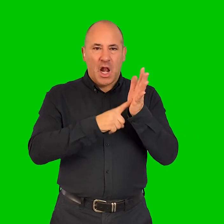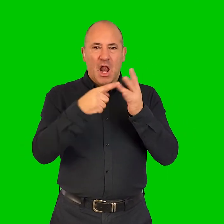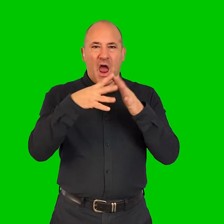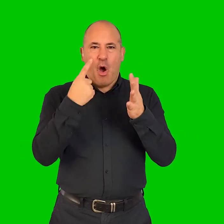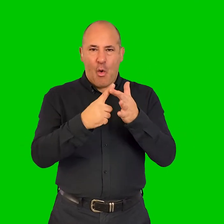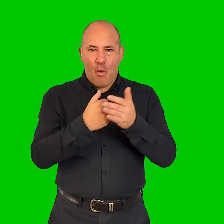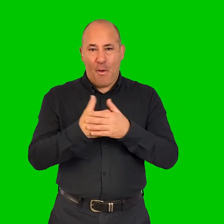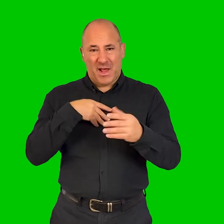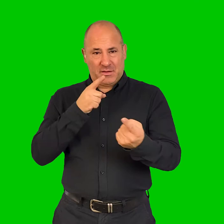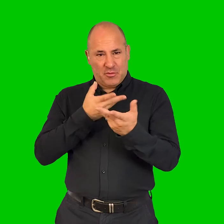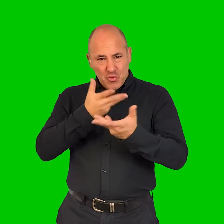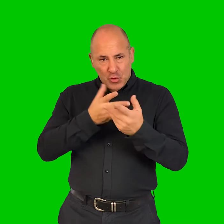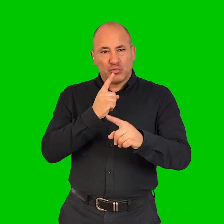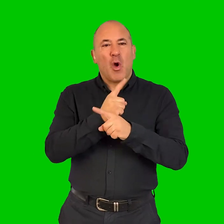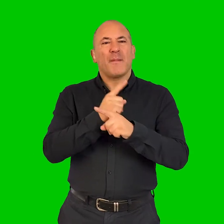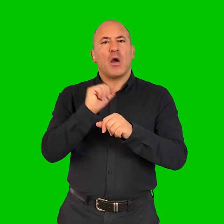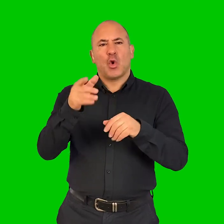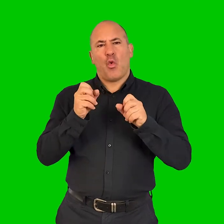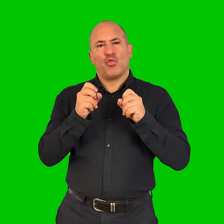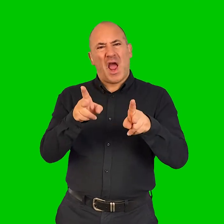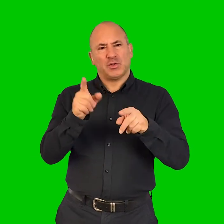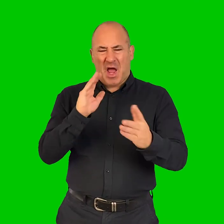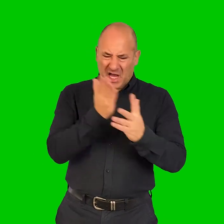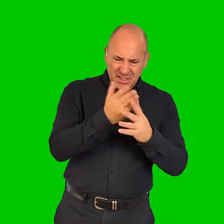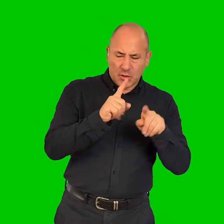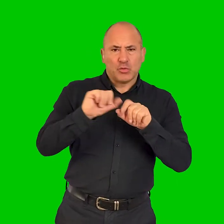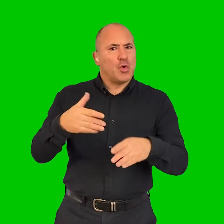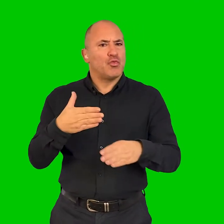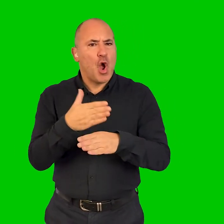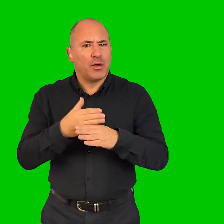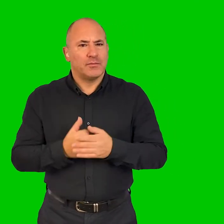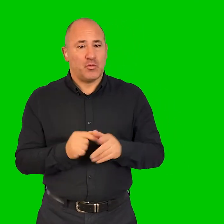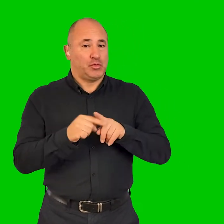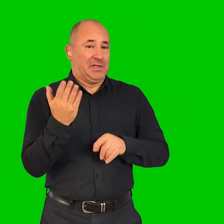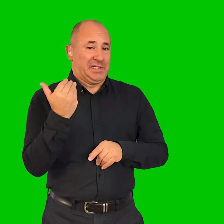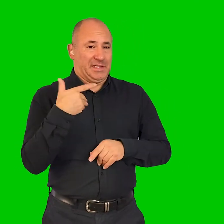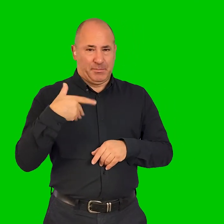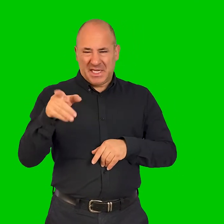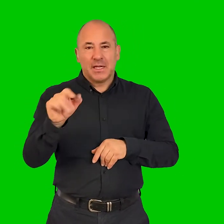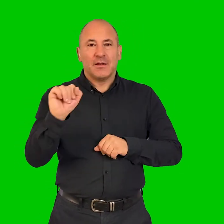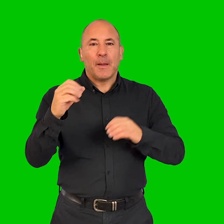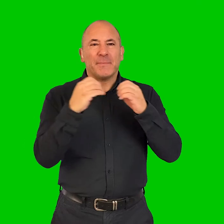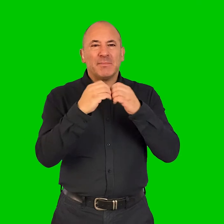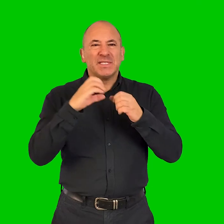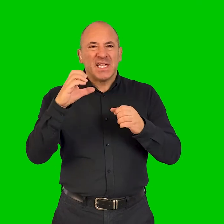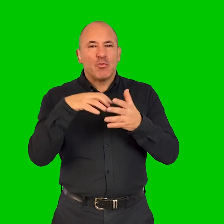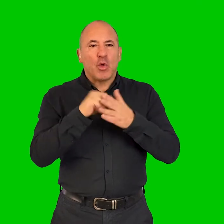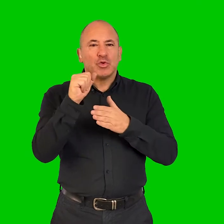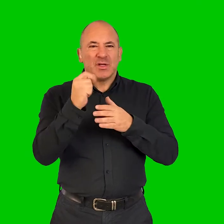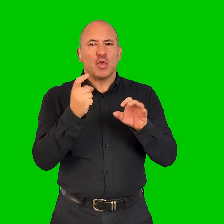spoke to her about her approach to access and her work. We also talked about her recent BBC Culture in Quarantine